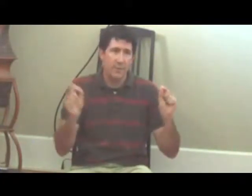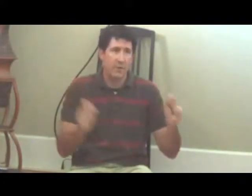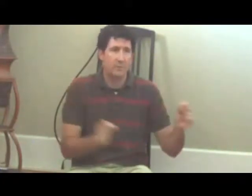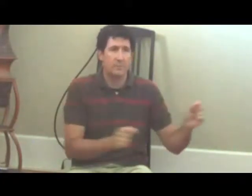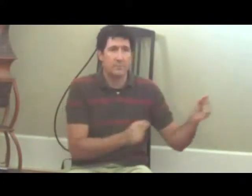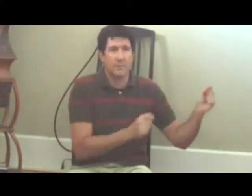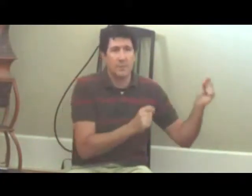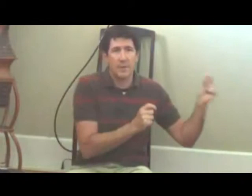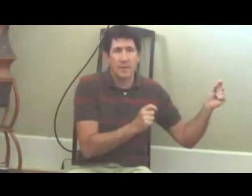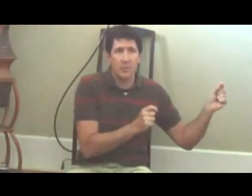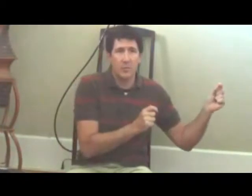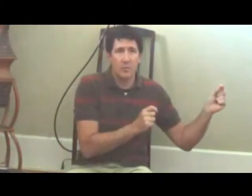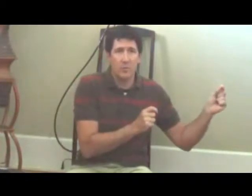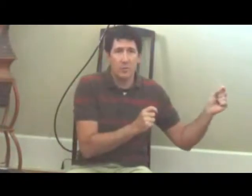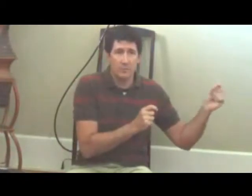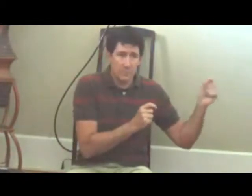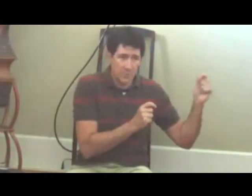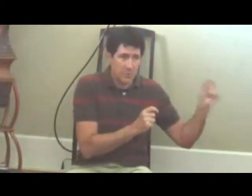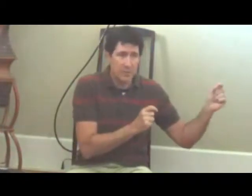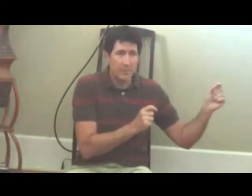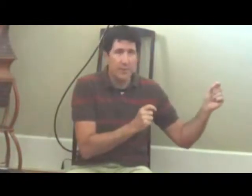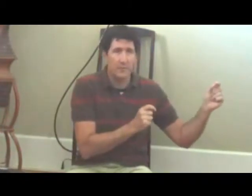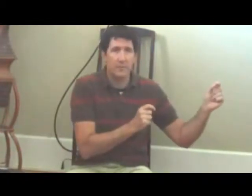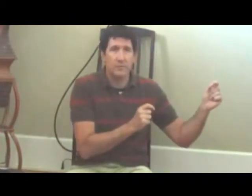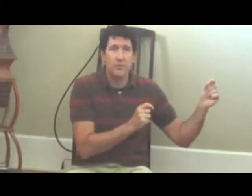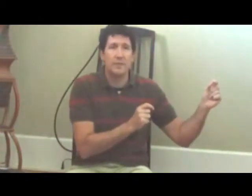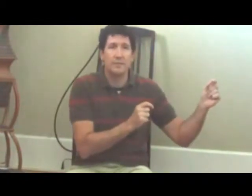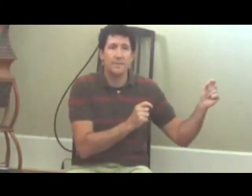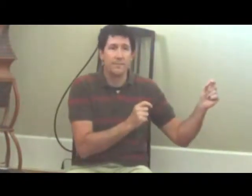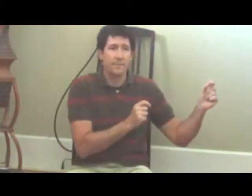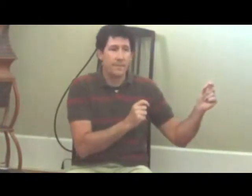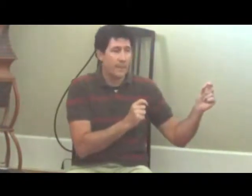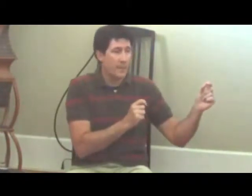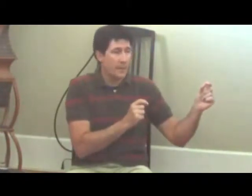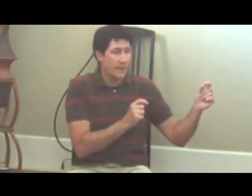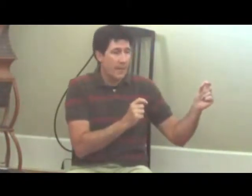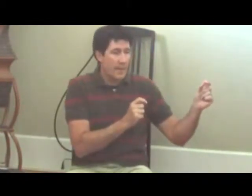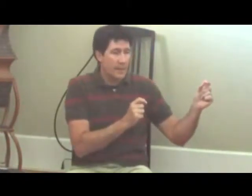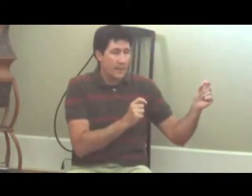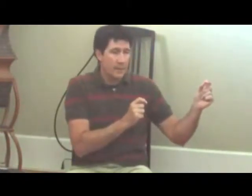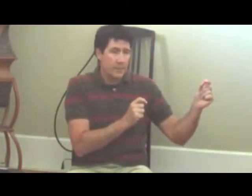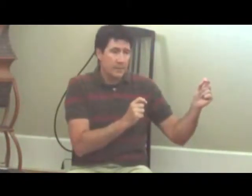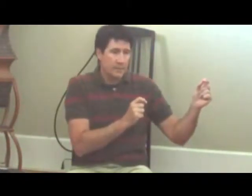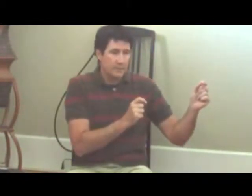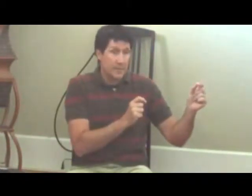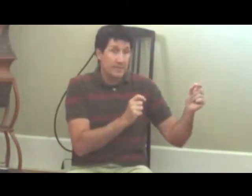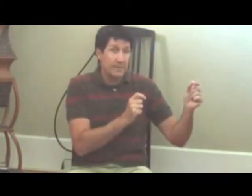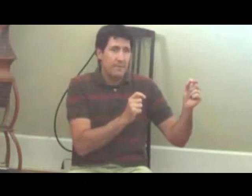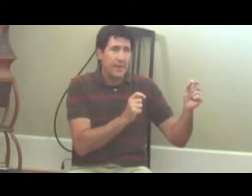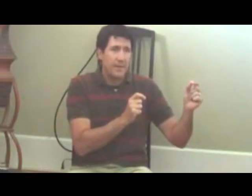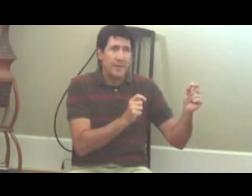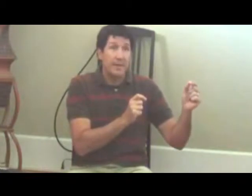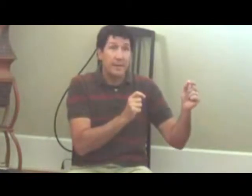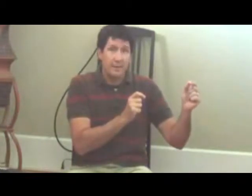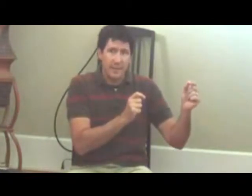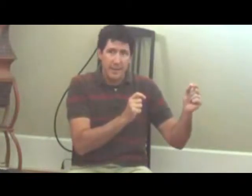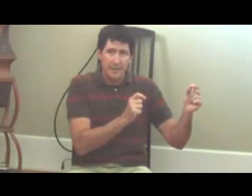How do do with maybe barely getting out of the cave,